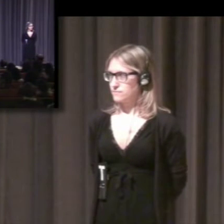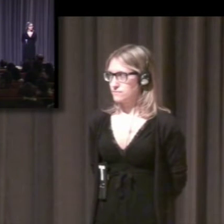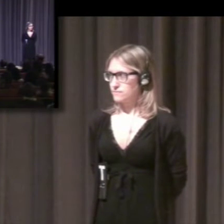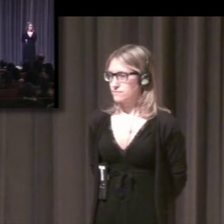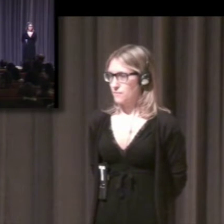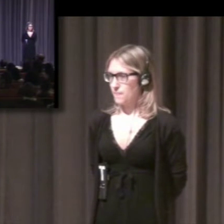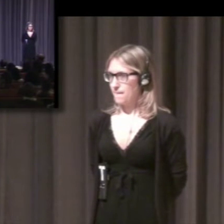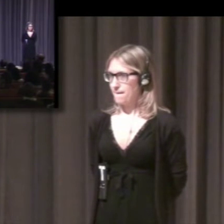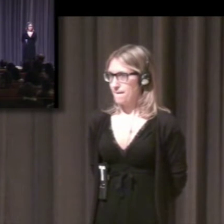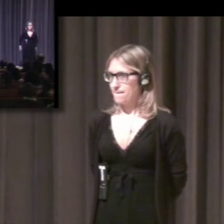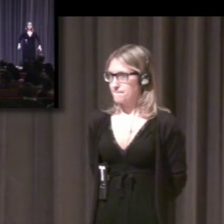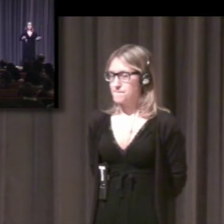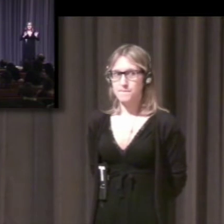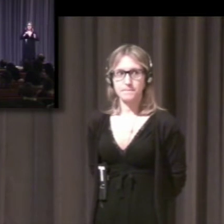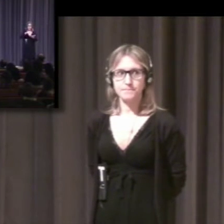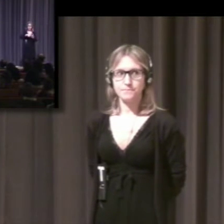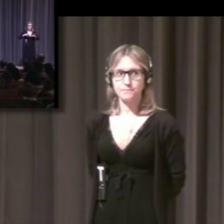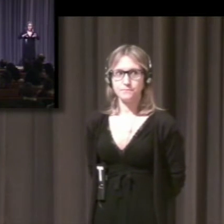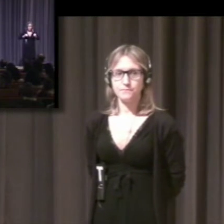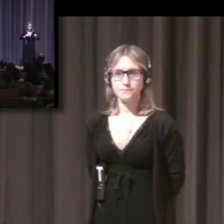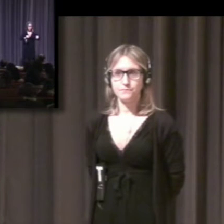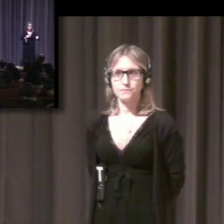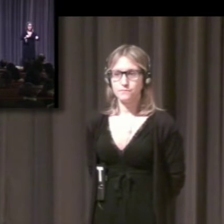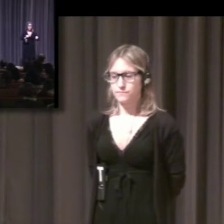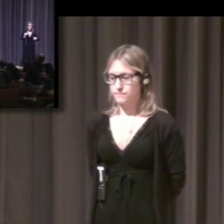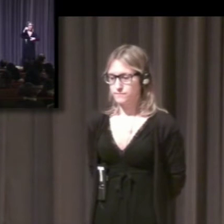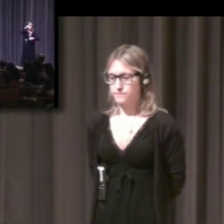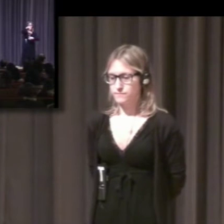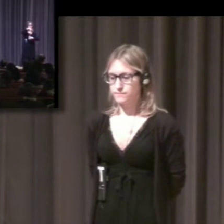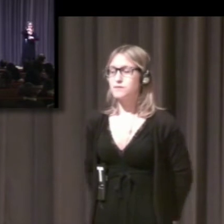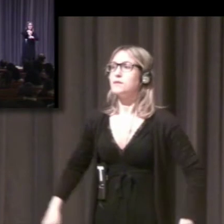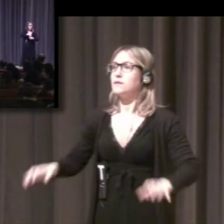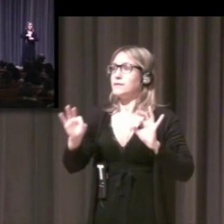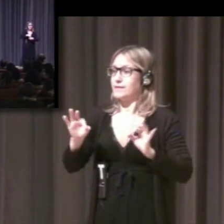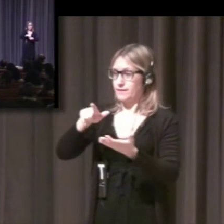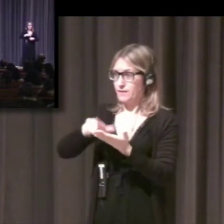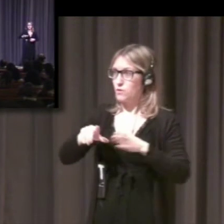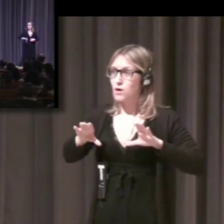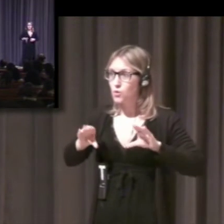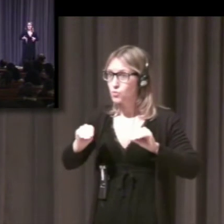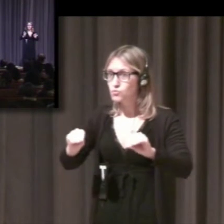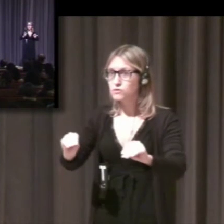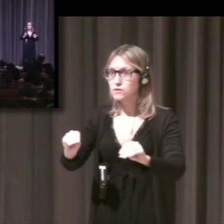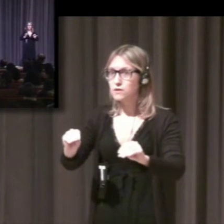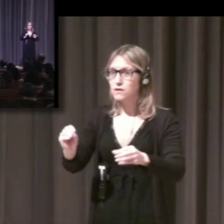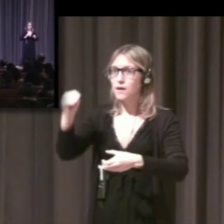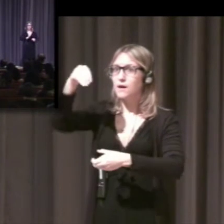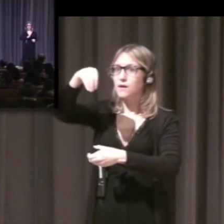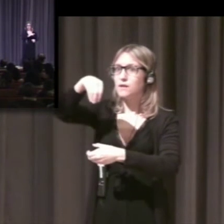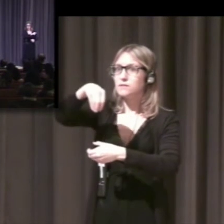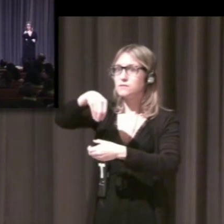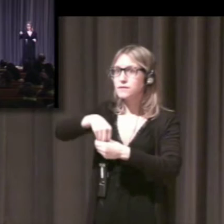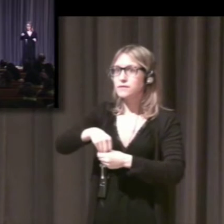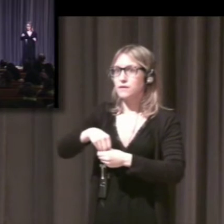who you are. You are either a relatively reserved, closed